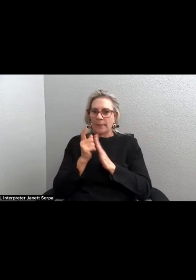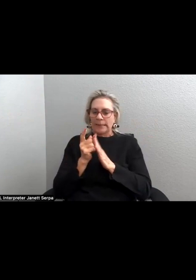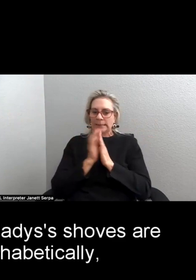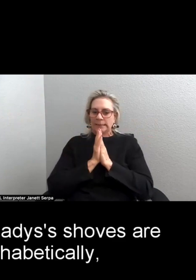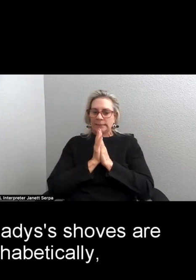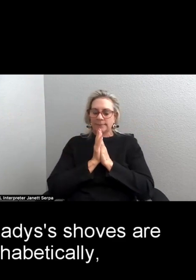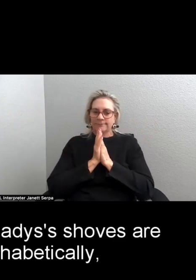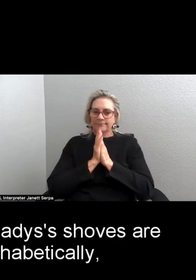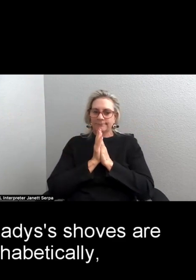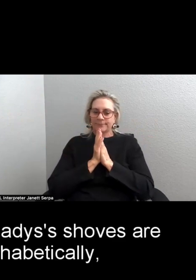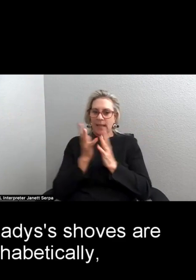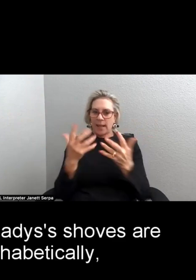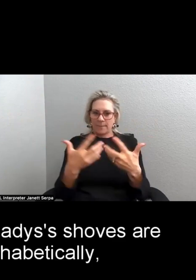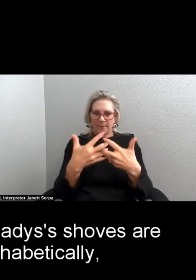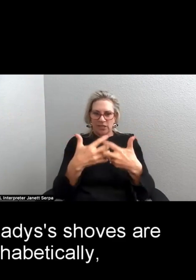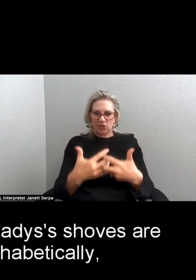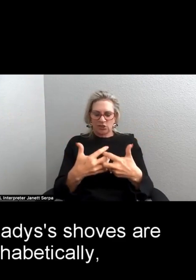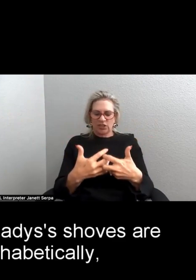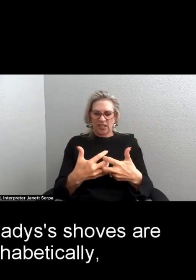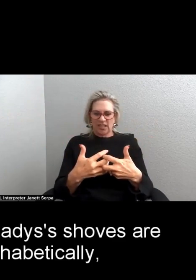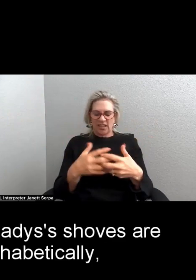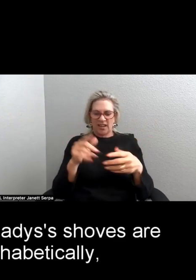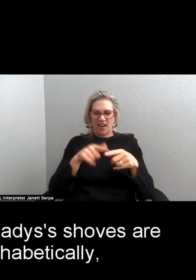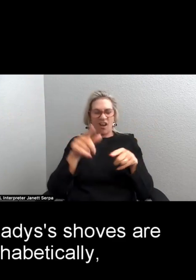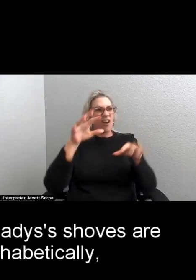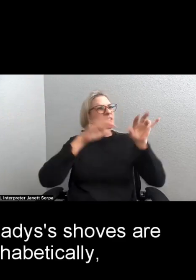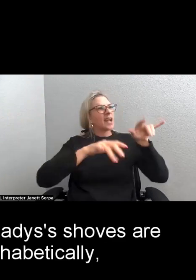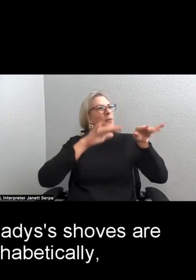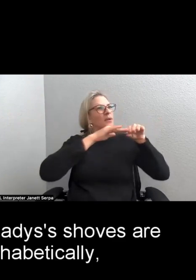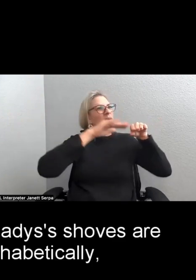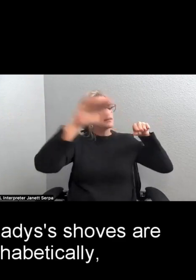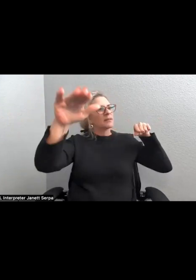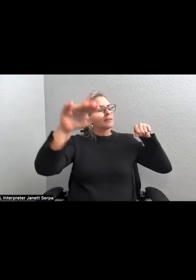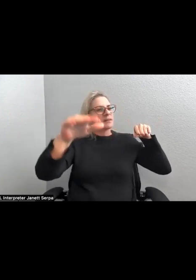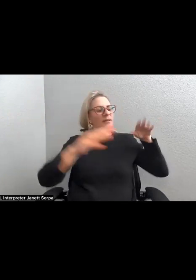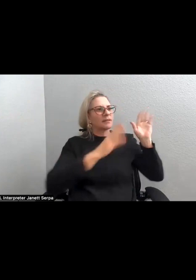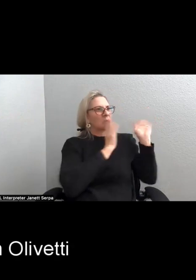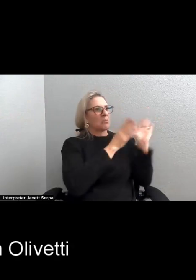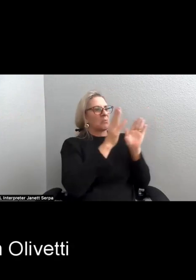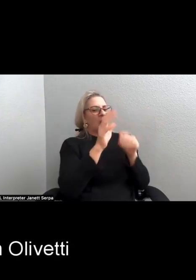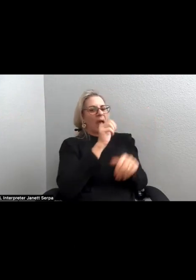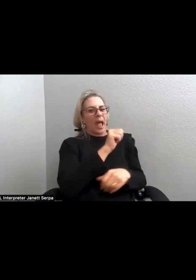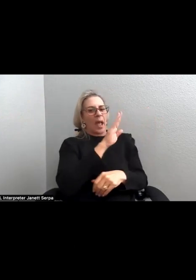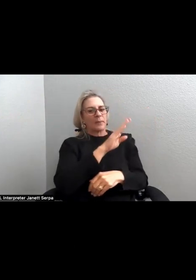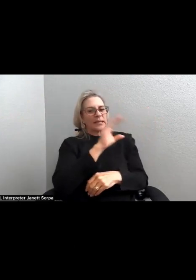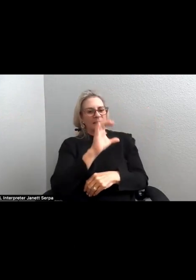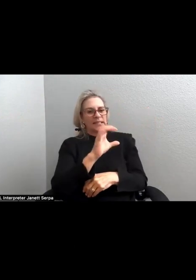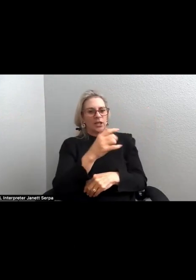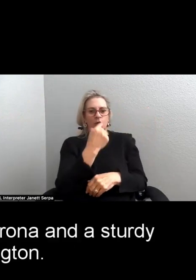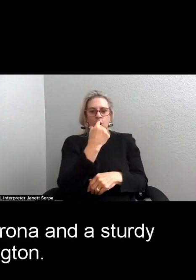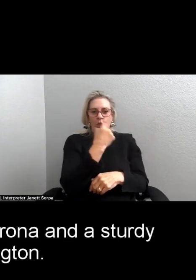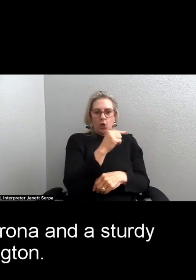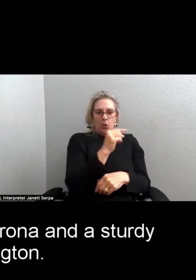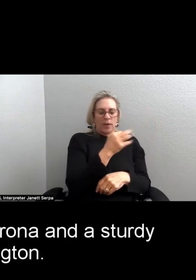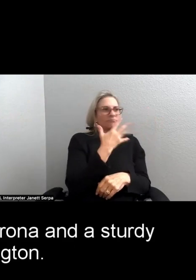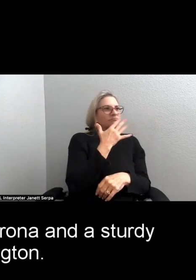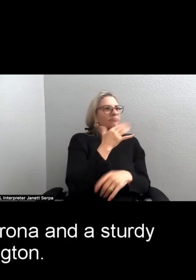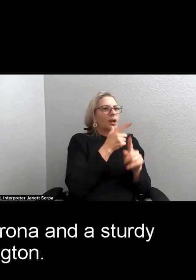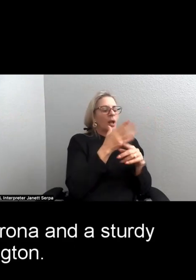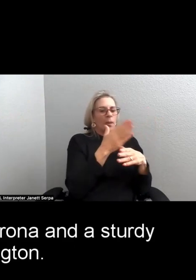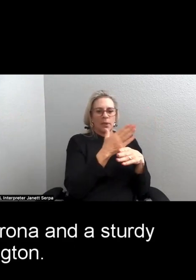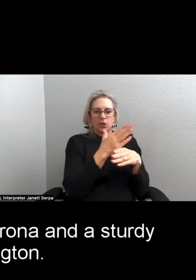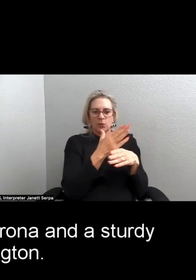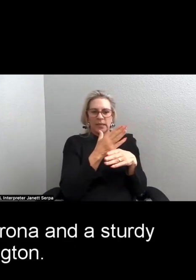The machines on Gladys' shelves are arranged alphabetically, the green Olivetti between a